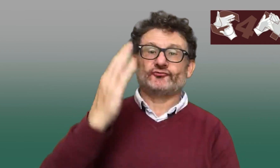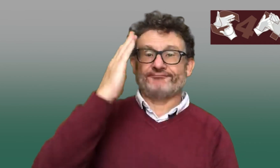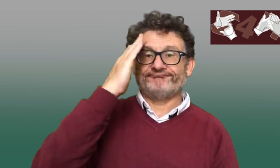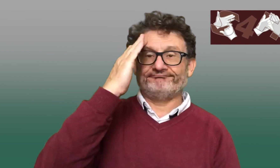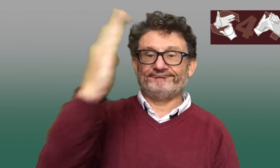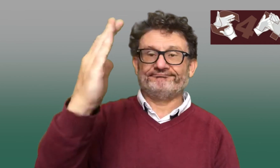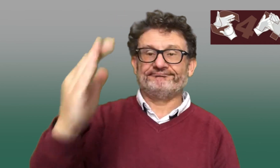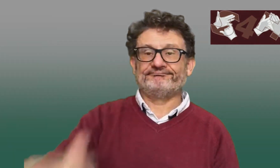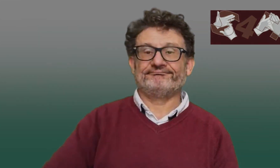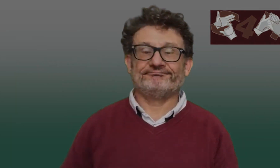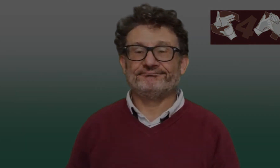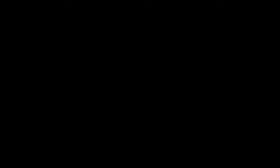watching. Farewell.